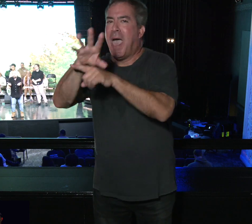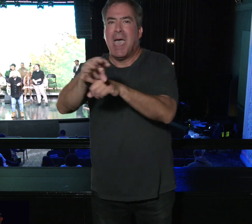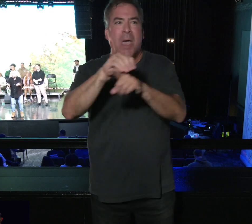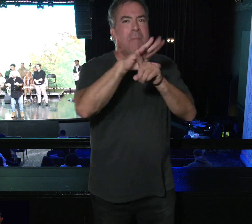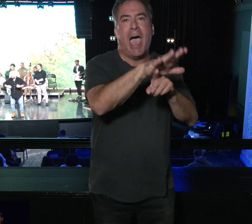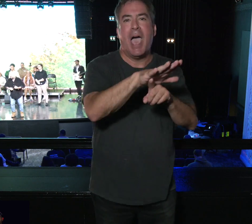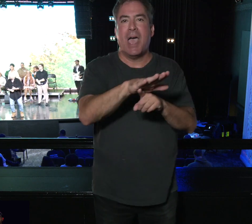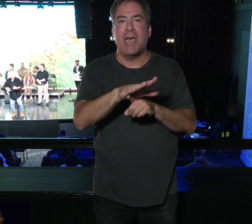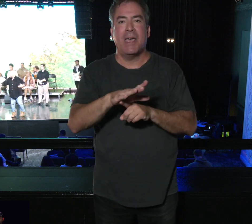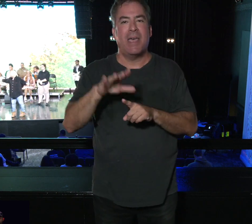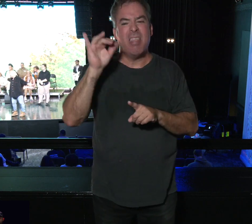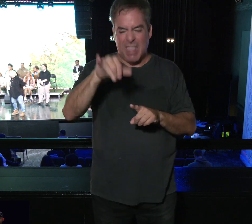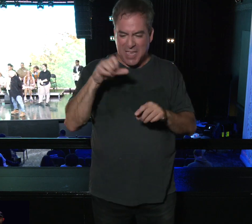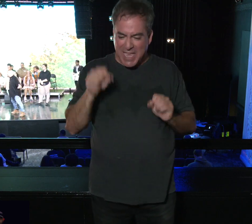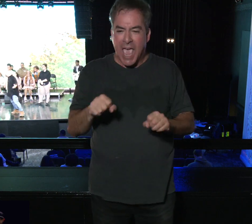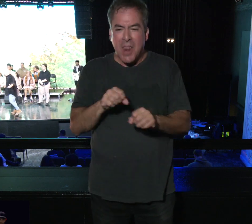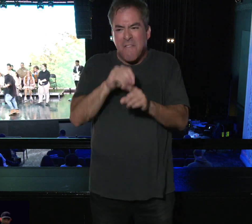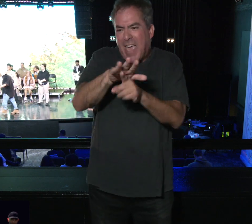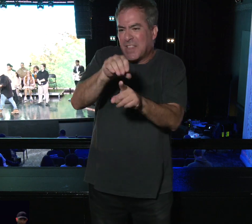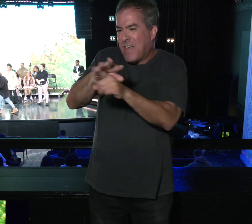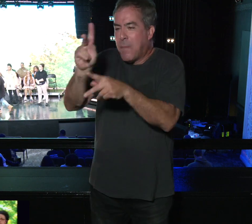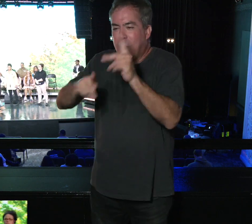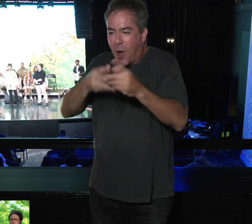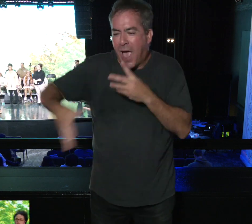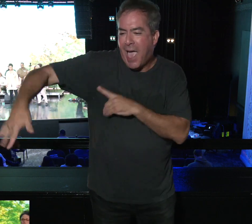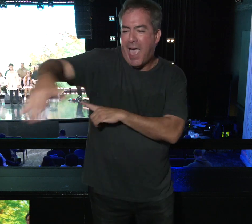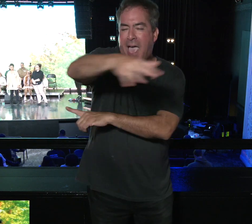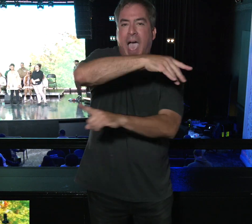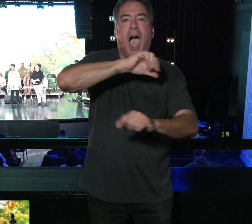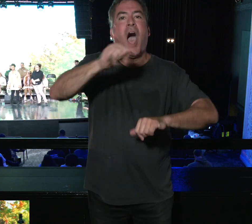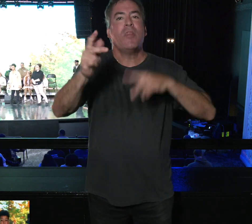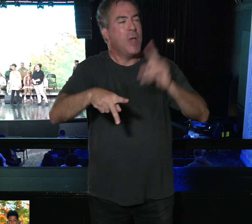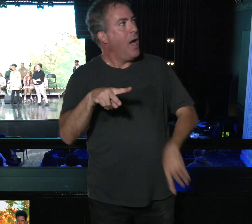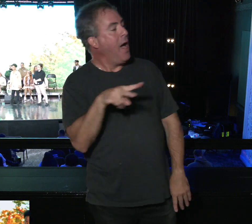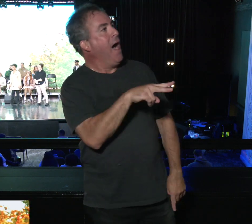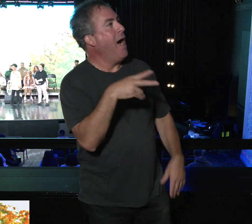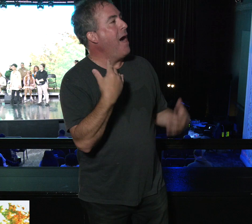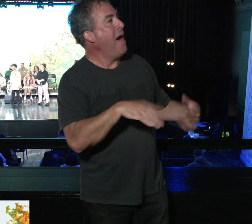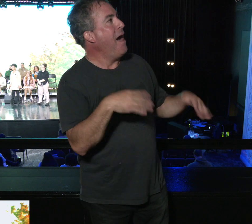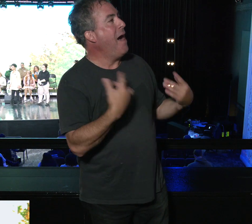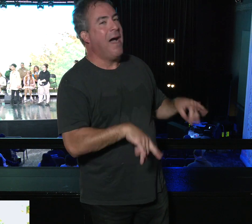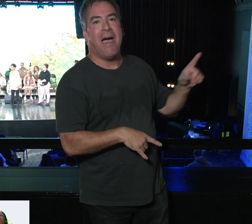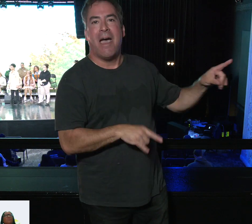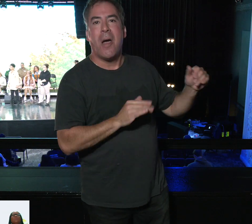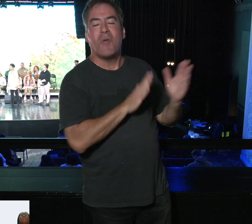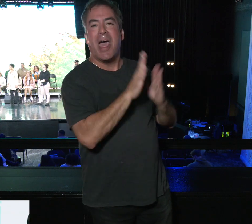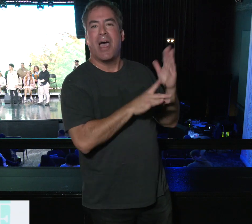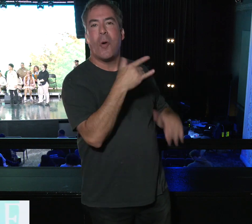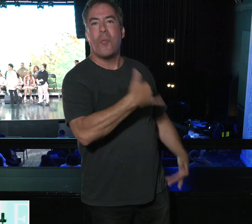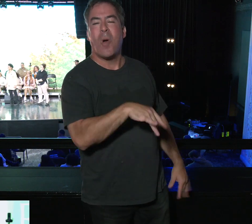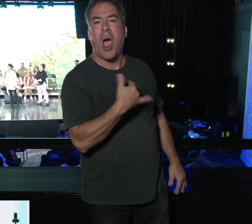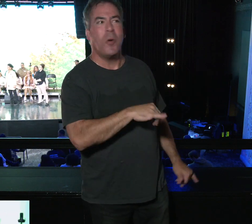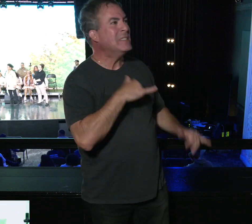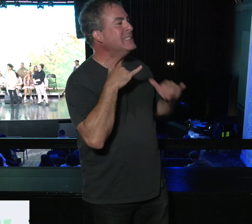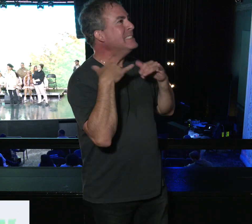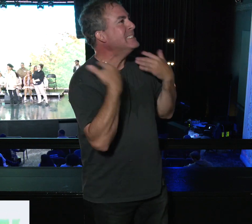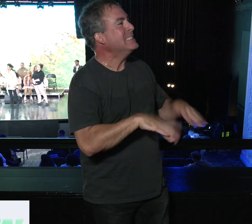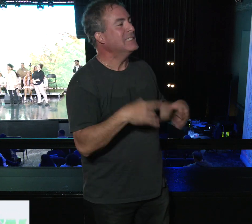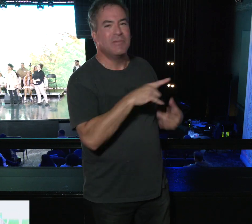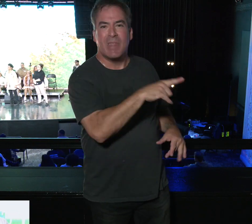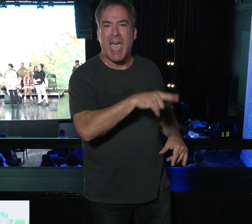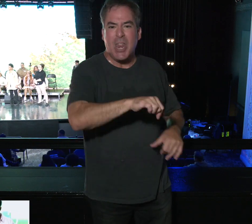you so that it can affect everybody around you so that other people can experience the same presence, the same anointing.